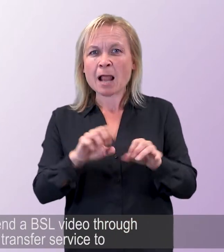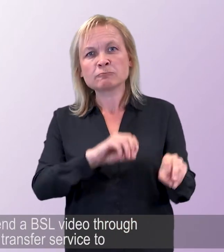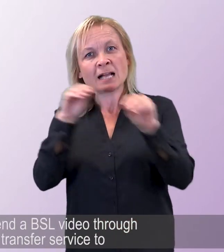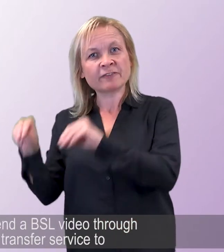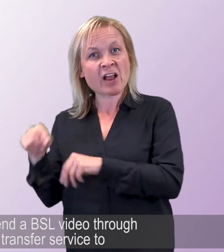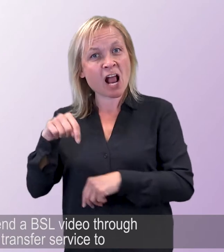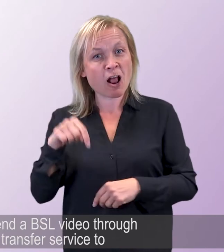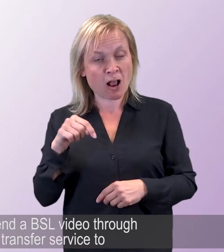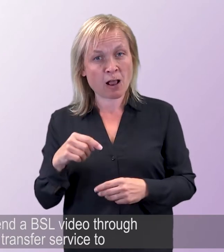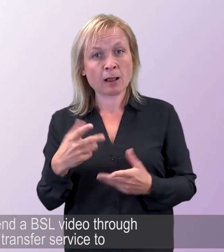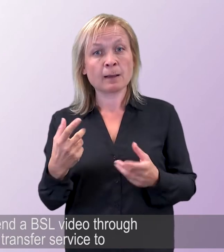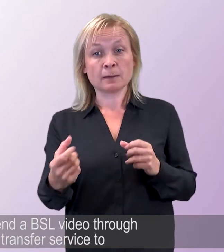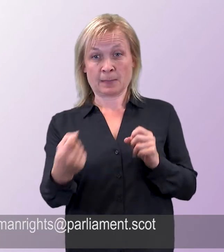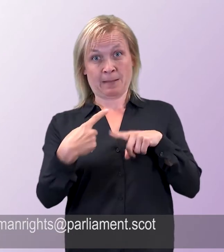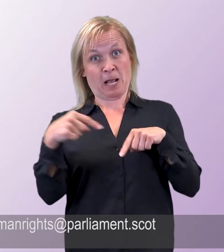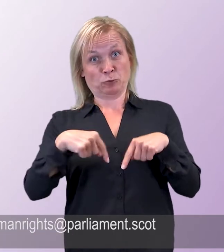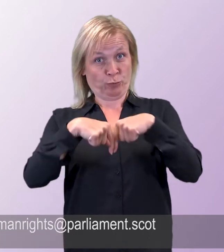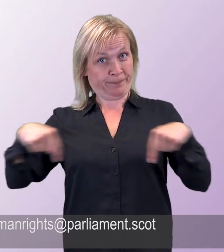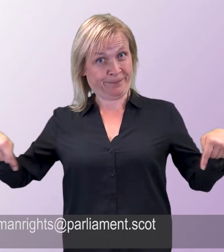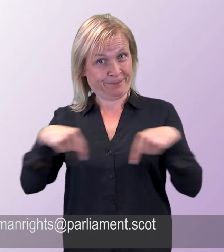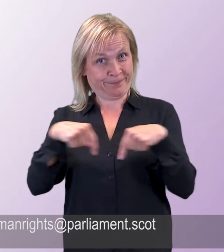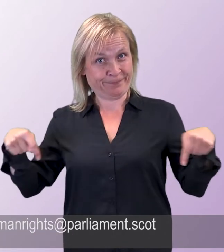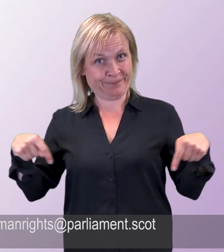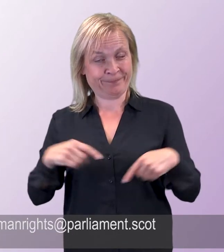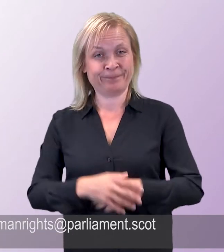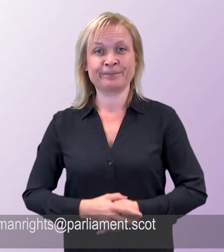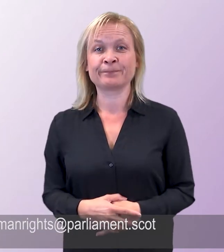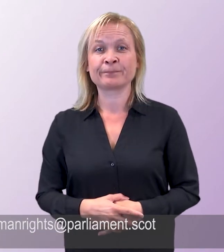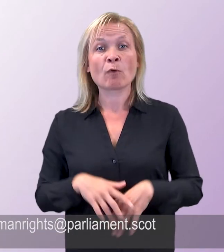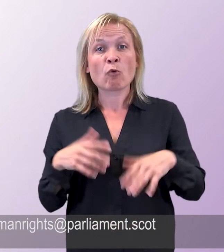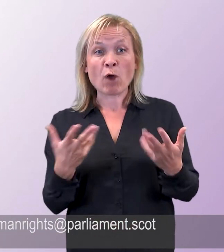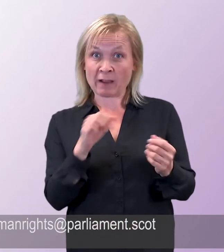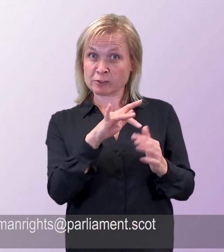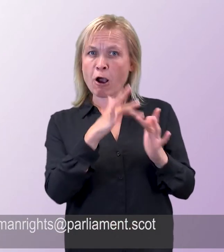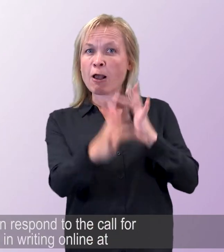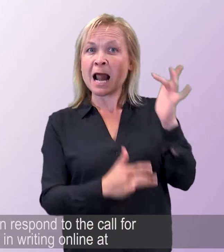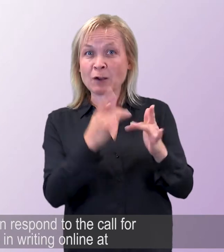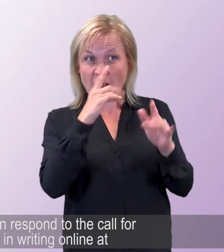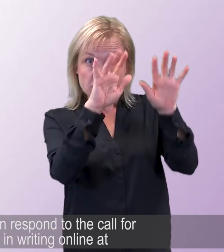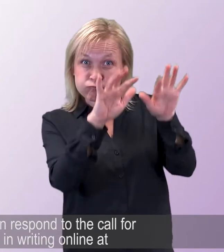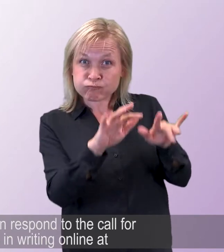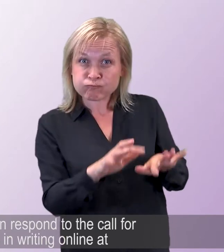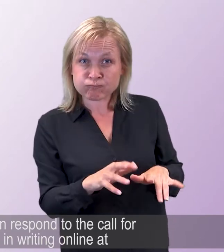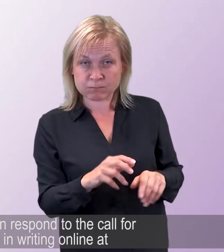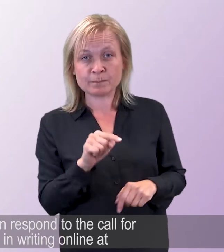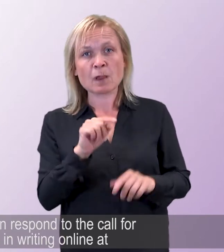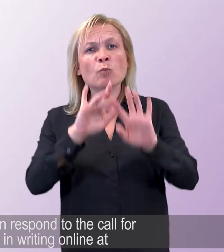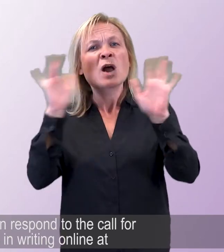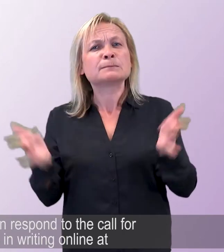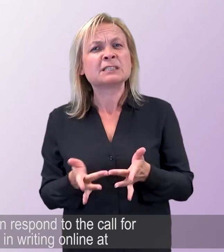to equalities.humanrights at parliament.scot. Or you can respond to the call for views in writing